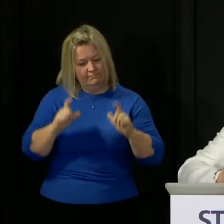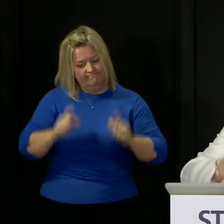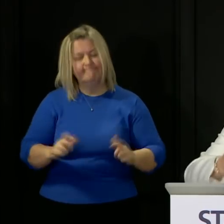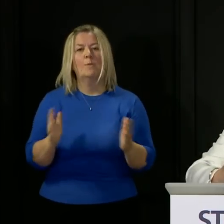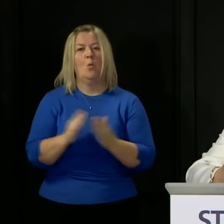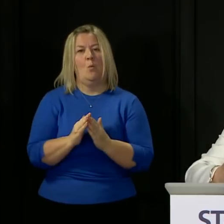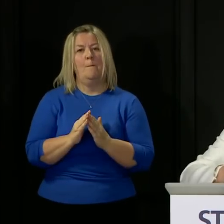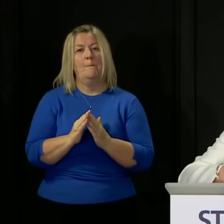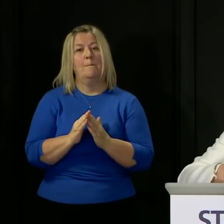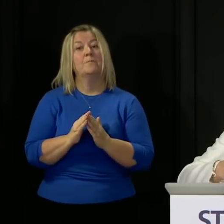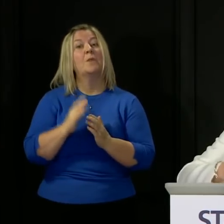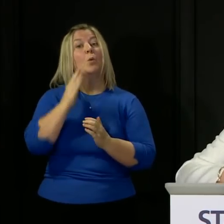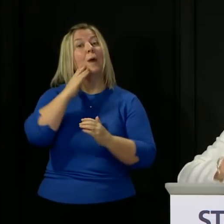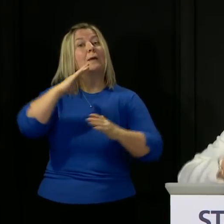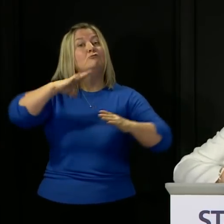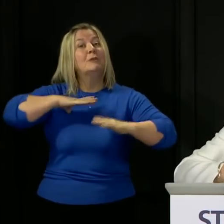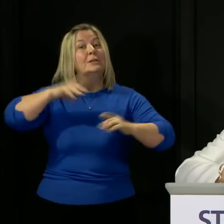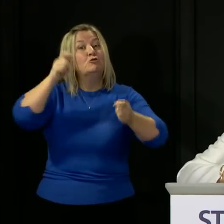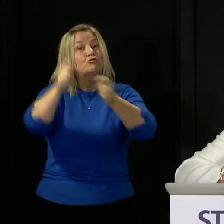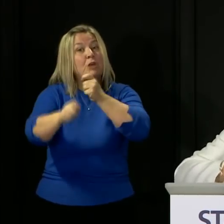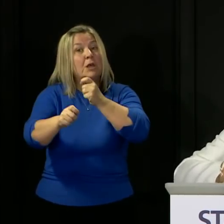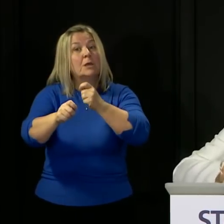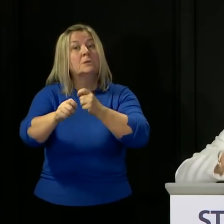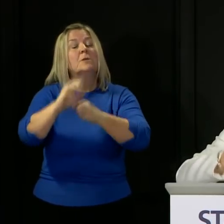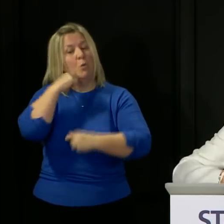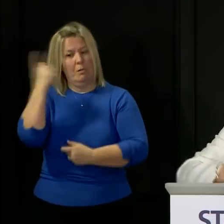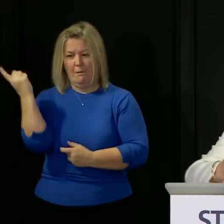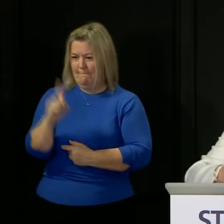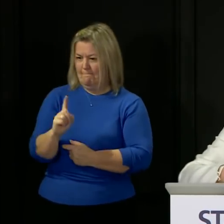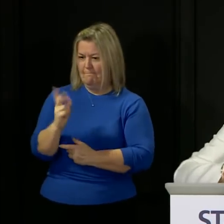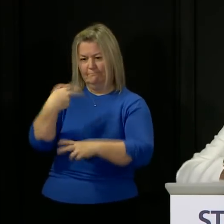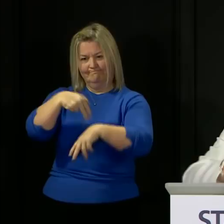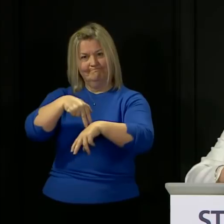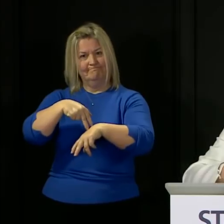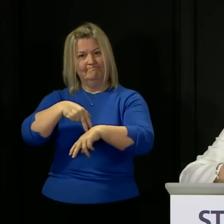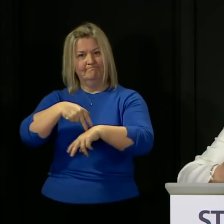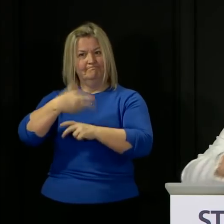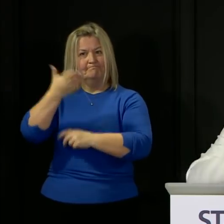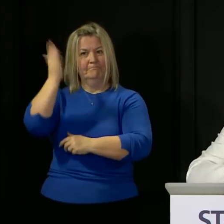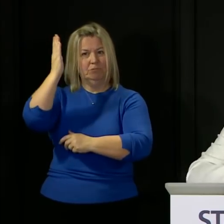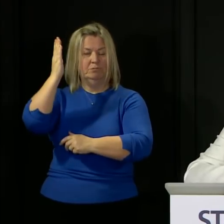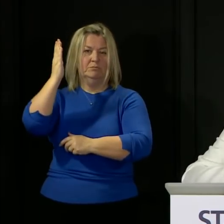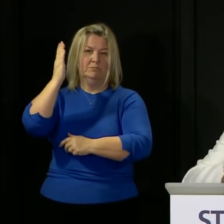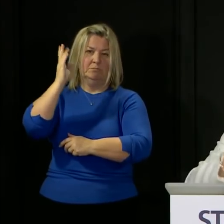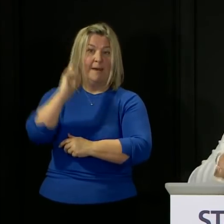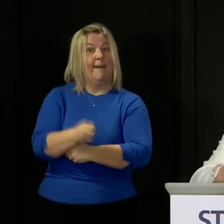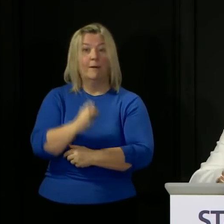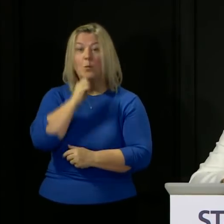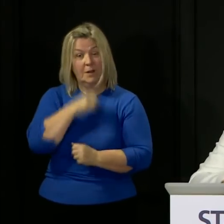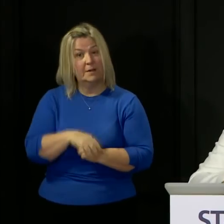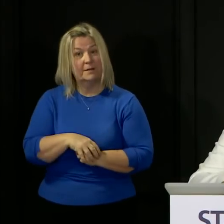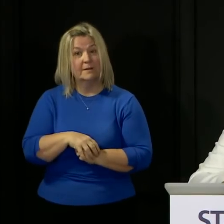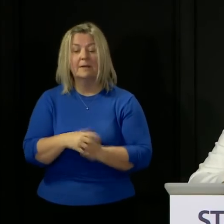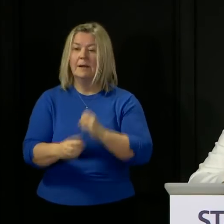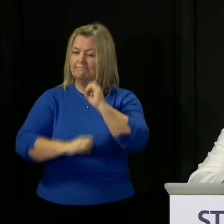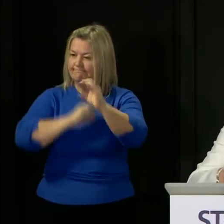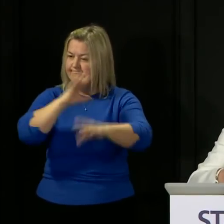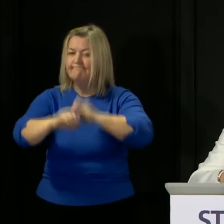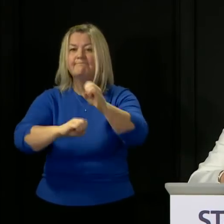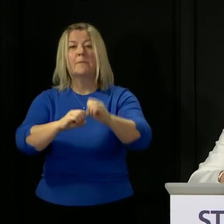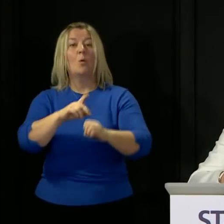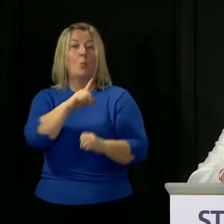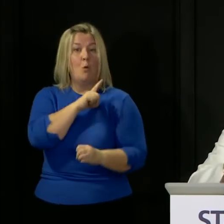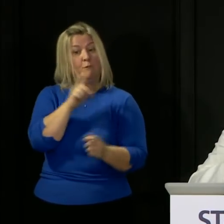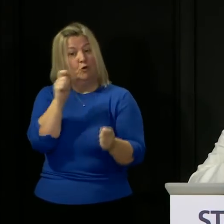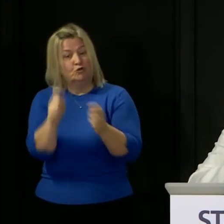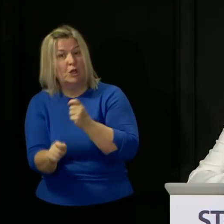as and when that changes I will stand here and set out the changes and what that mean and the reasons that we're